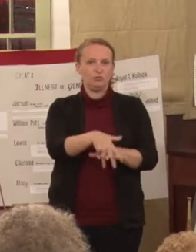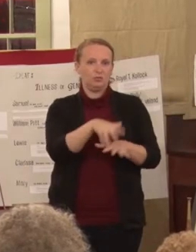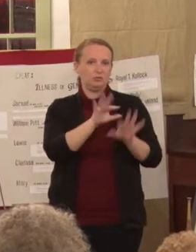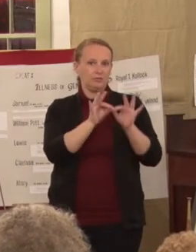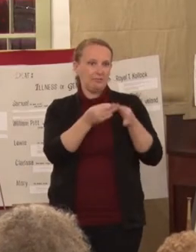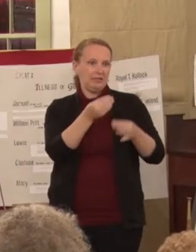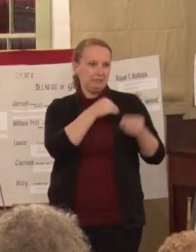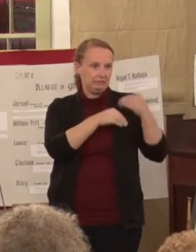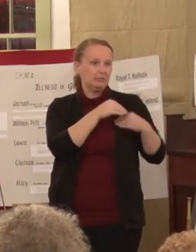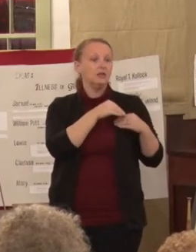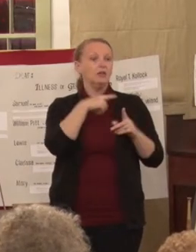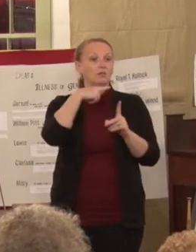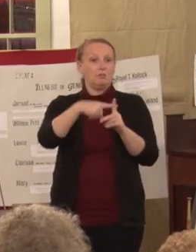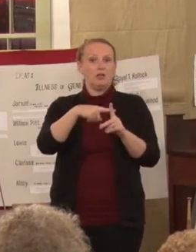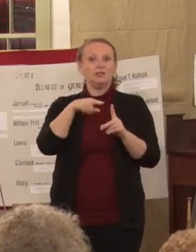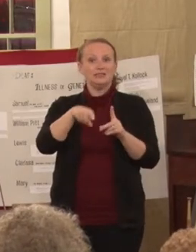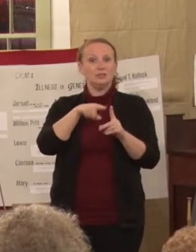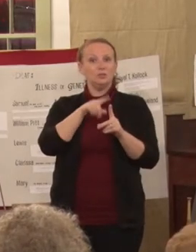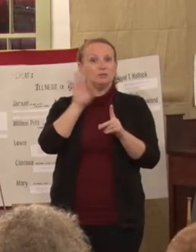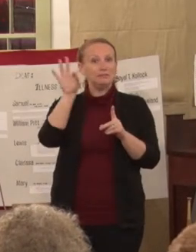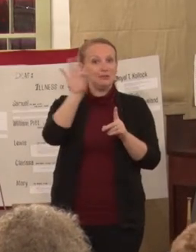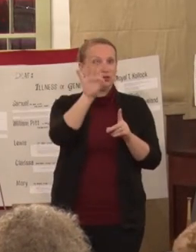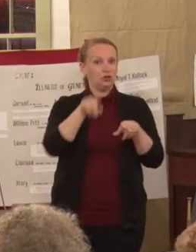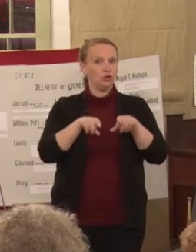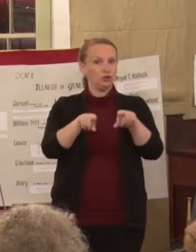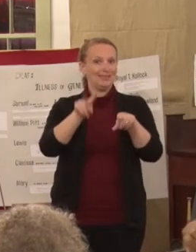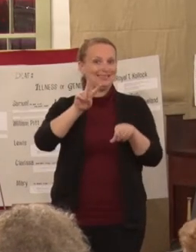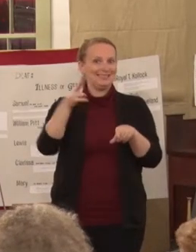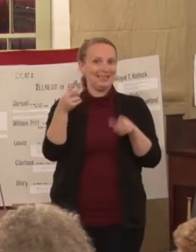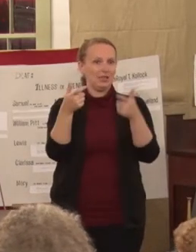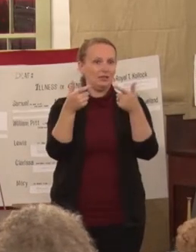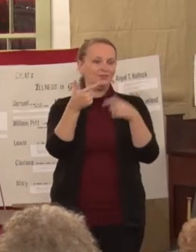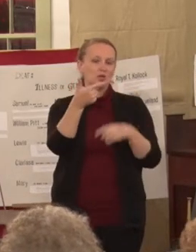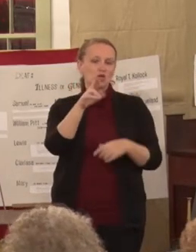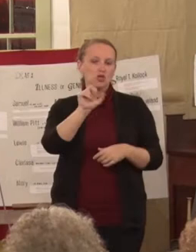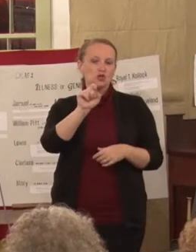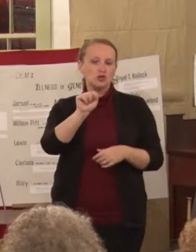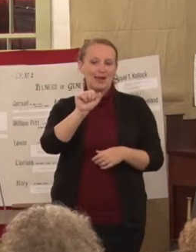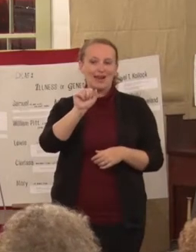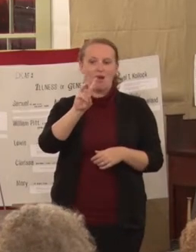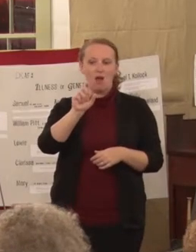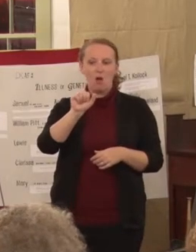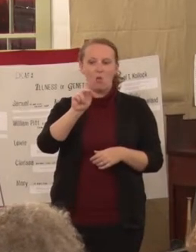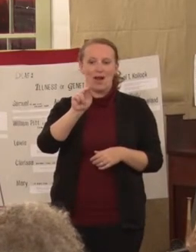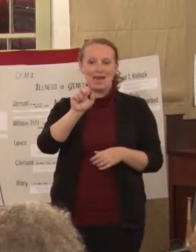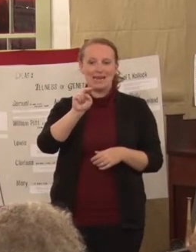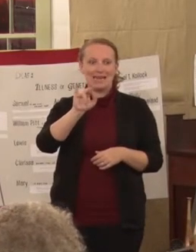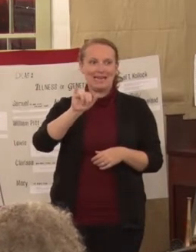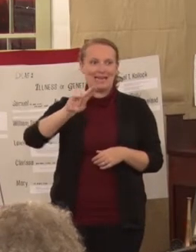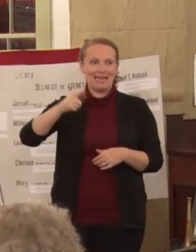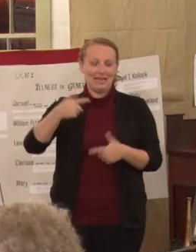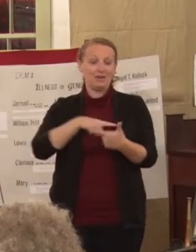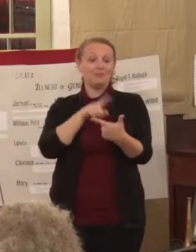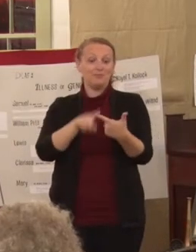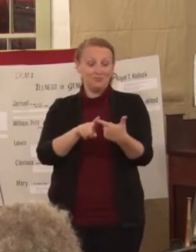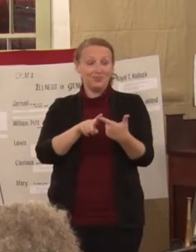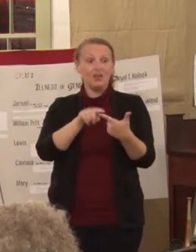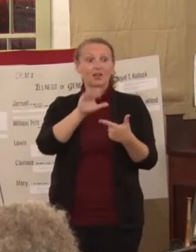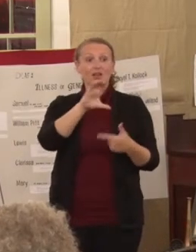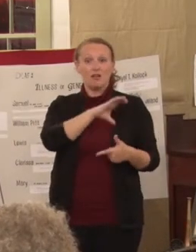of the Second Grade Awakening. Then you had Dr. Mason Fitch Codswell, prominent surgeon, doctor,